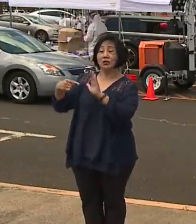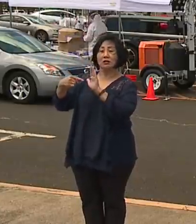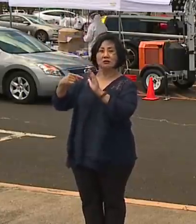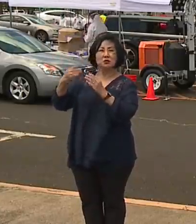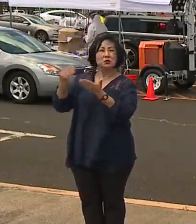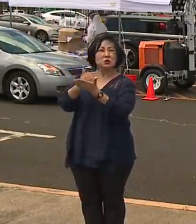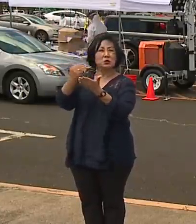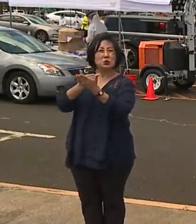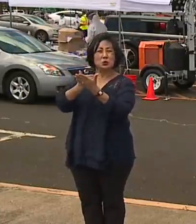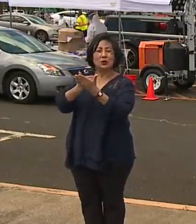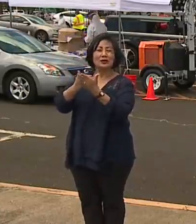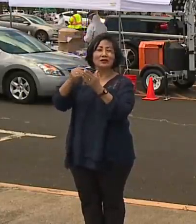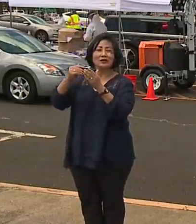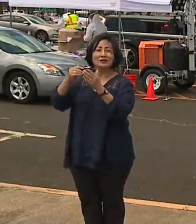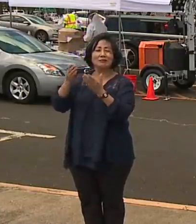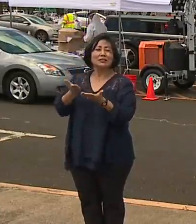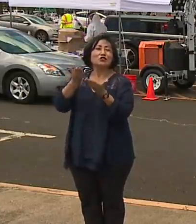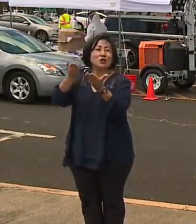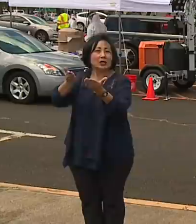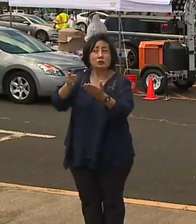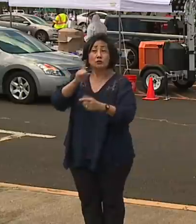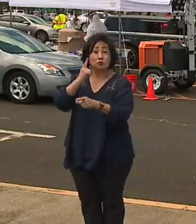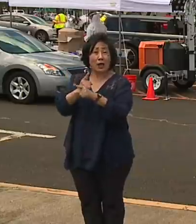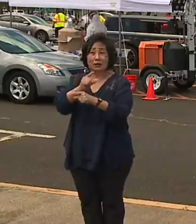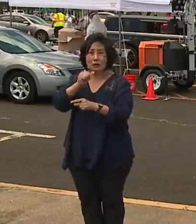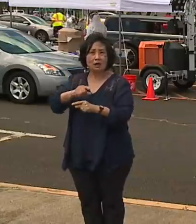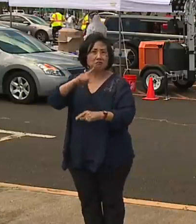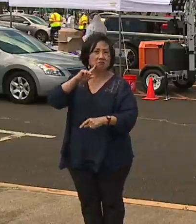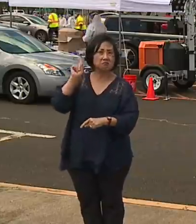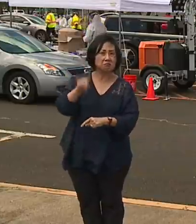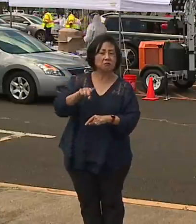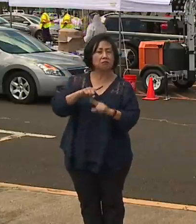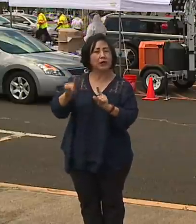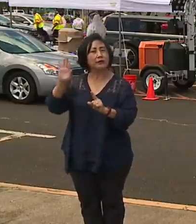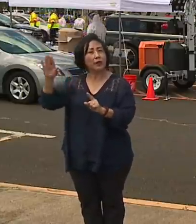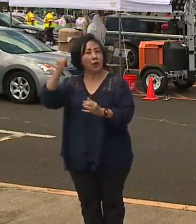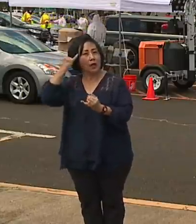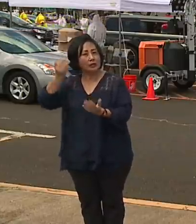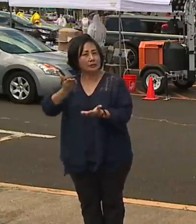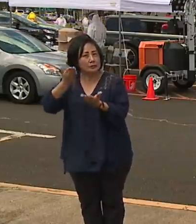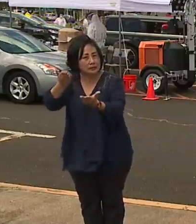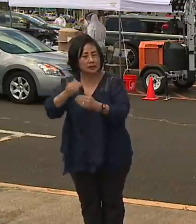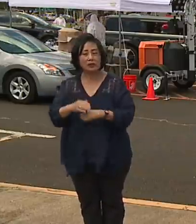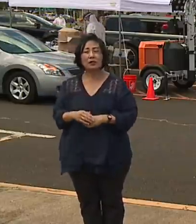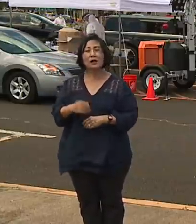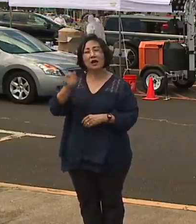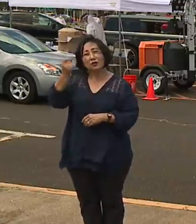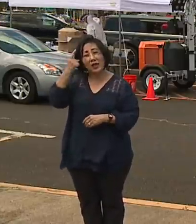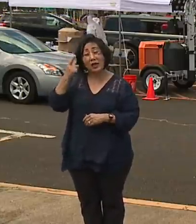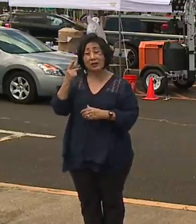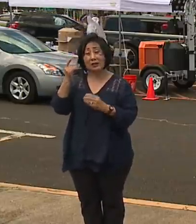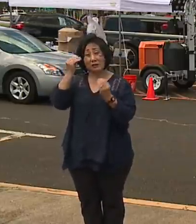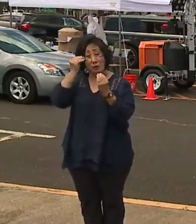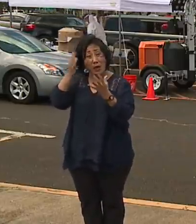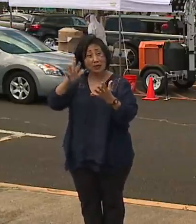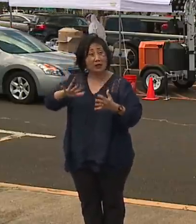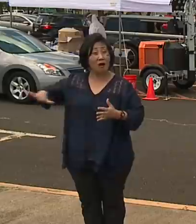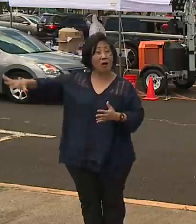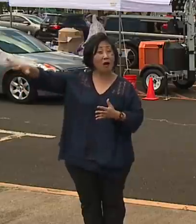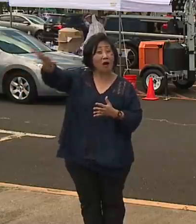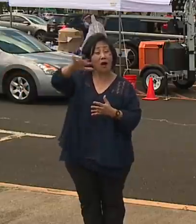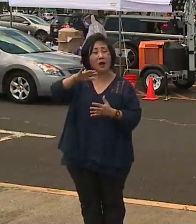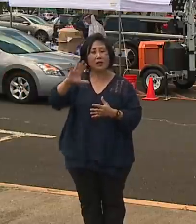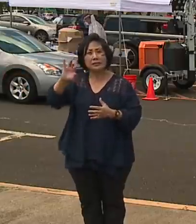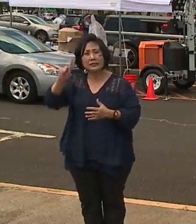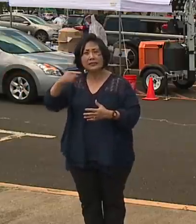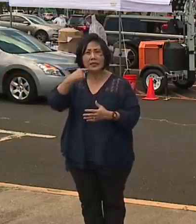remember they are guidelines. Number two, it's important to understand that there's a lot of misinformation out there about what the CDC